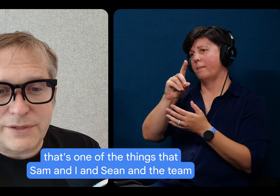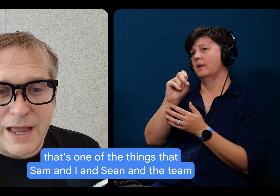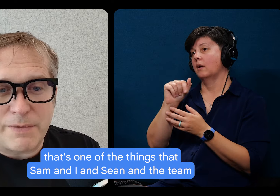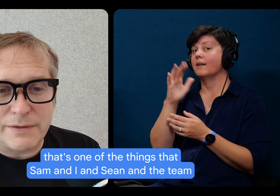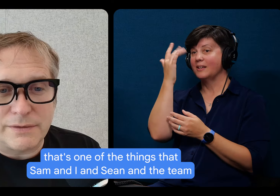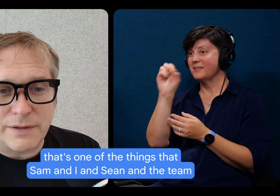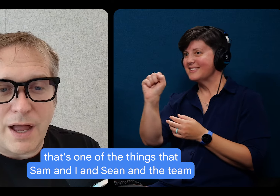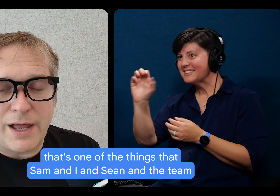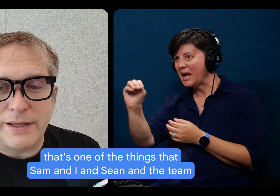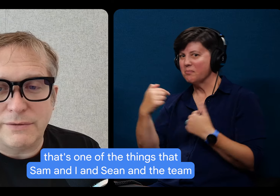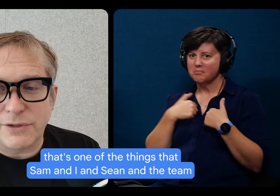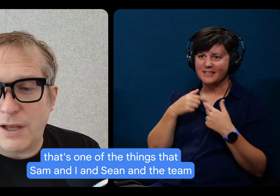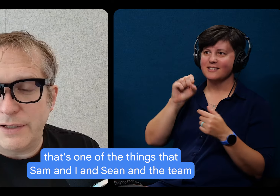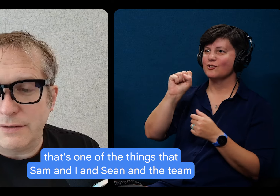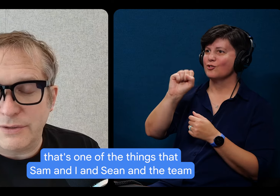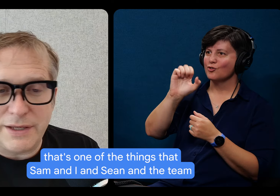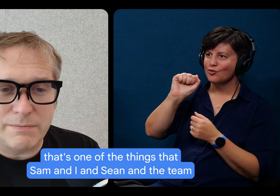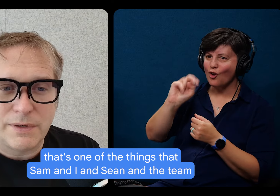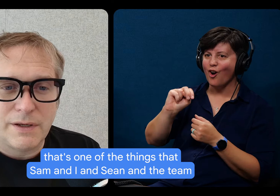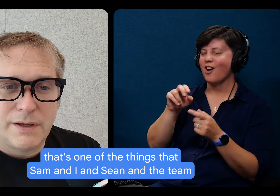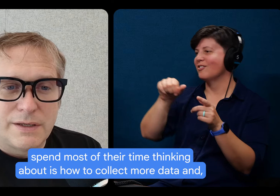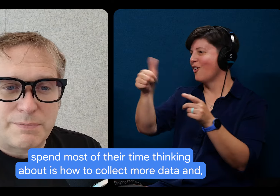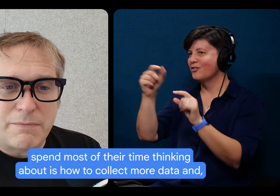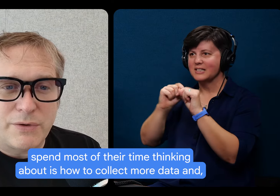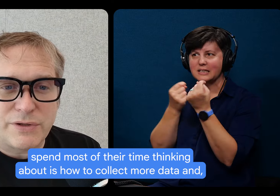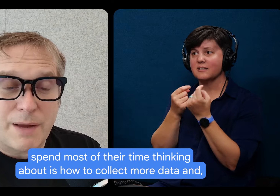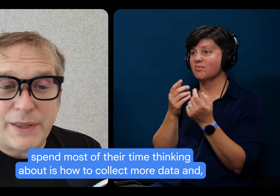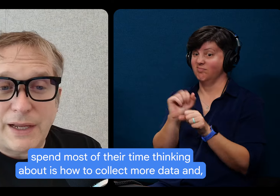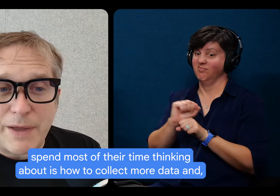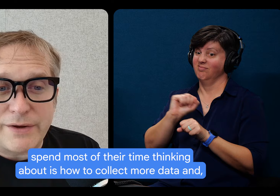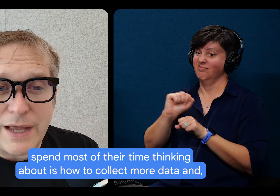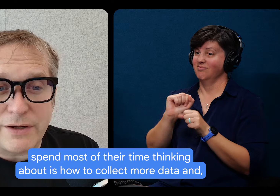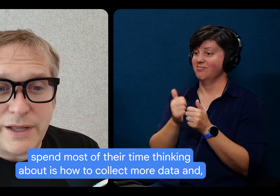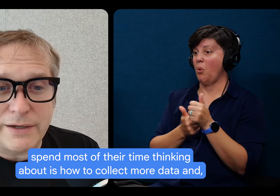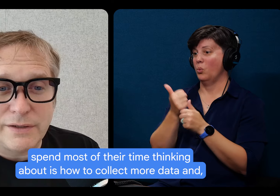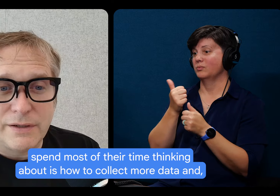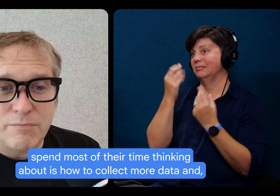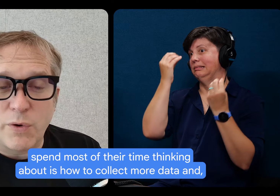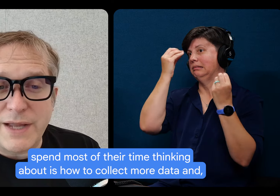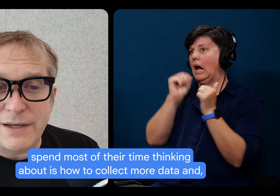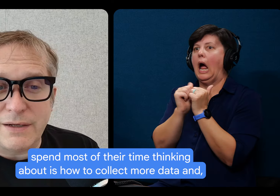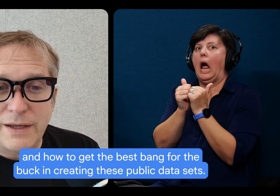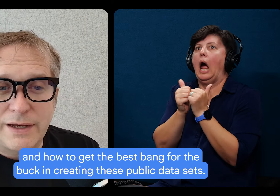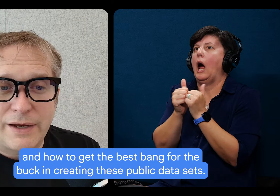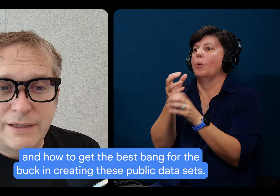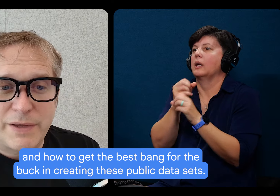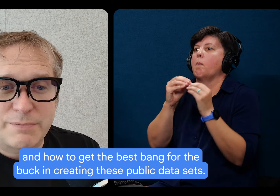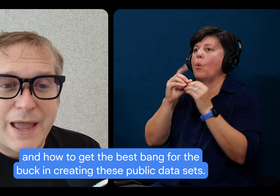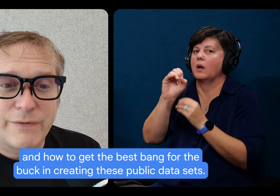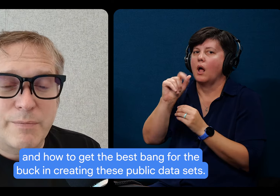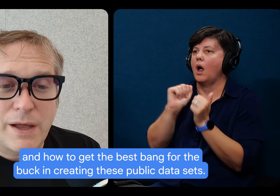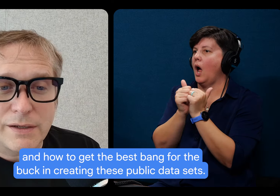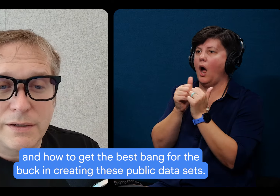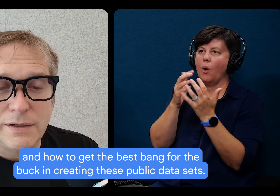Sam and I and Sean and the team spend most of our time thinking about is how to collect more data and how to get the